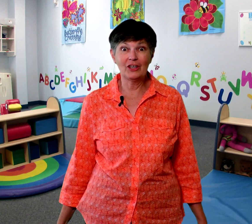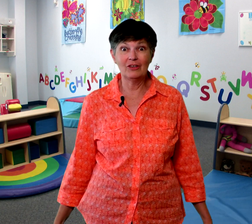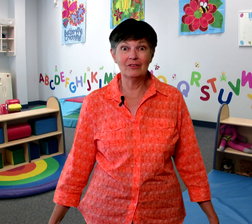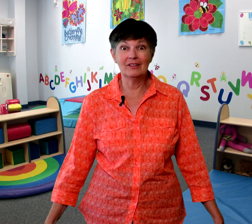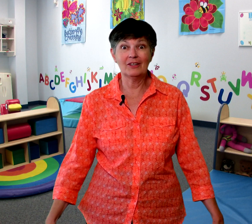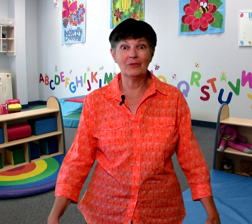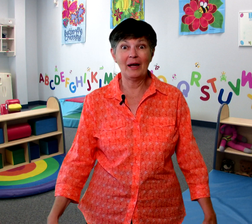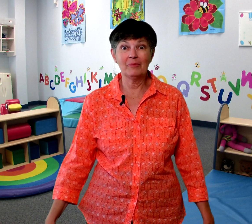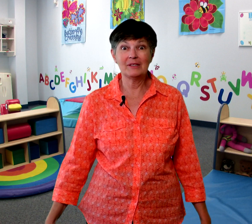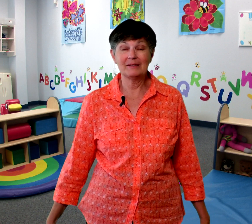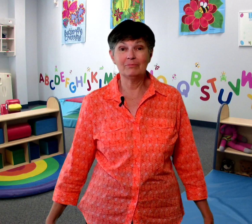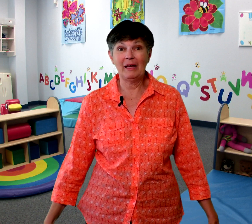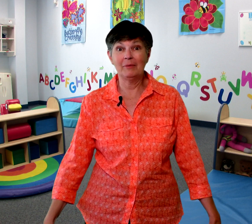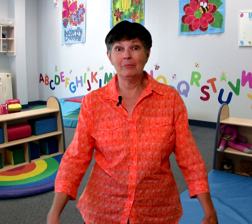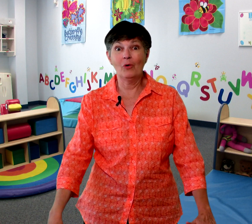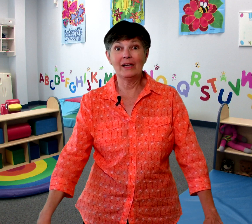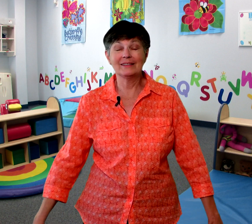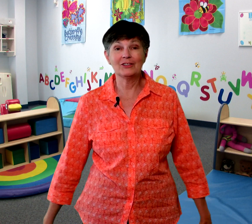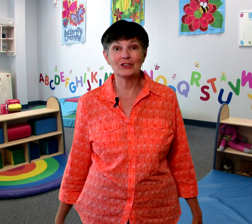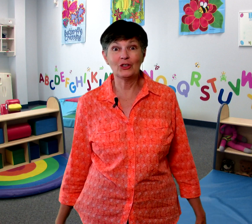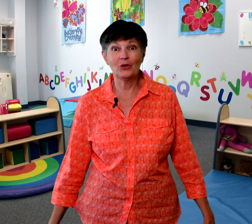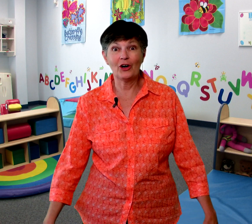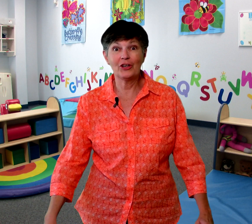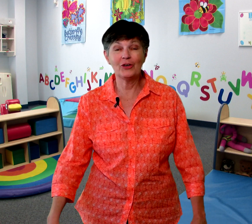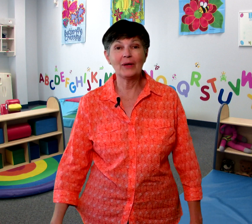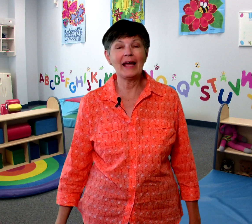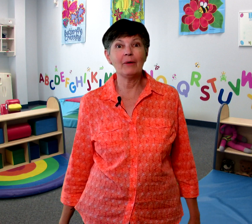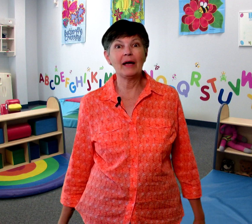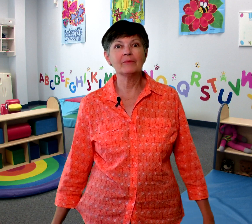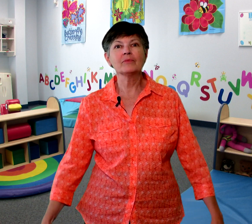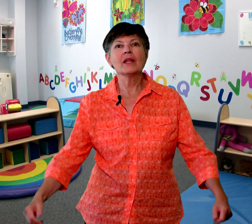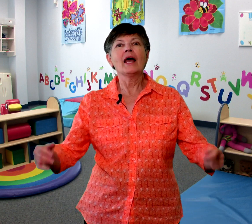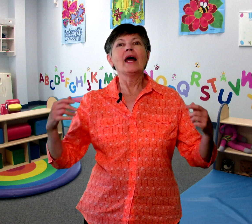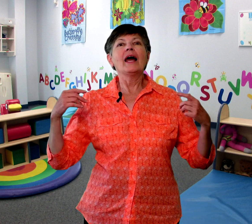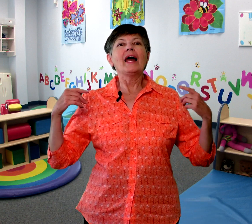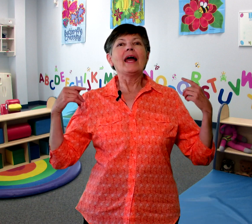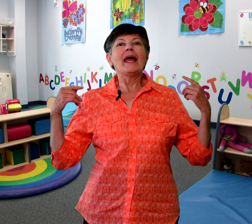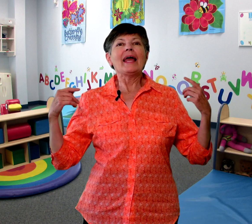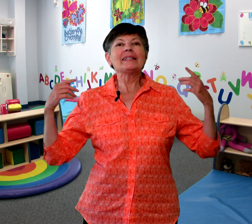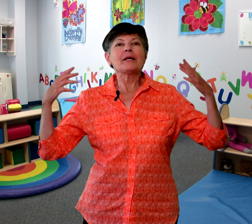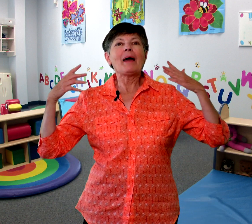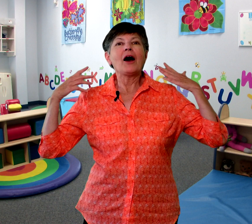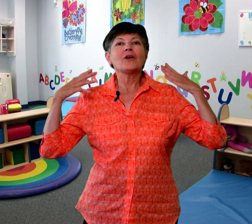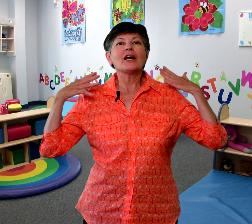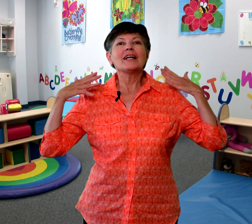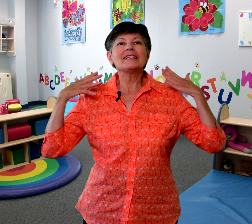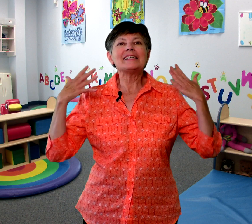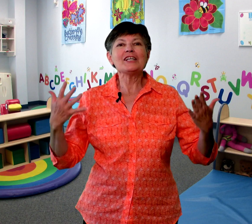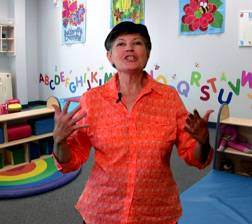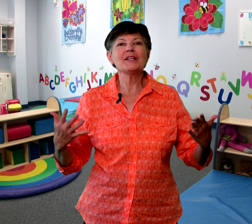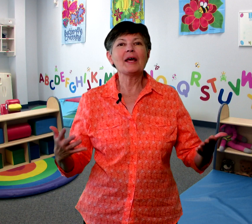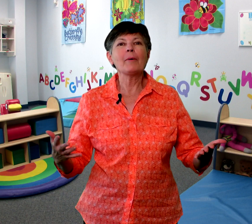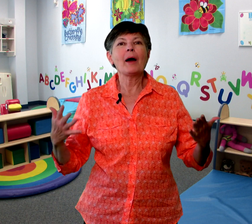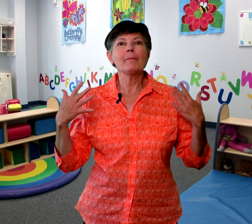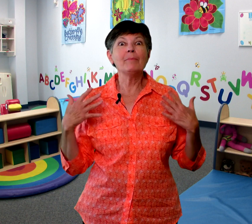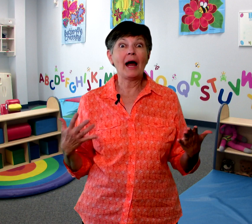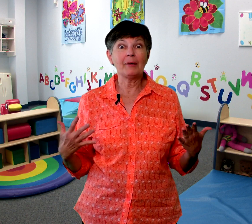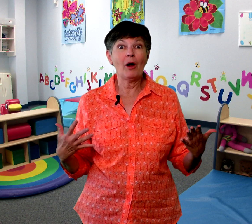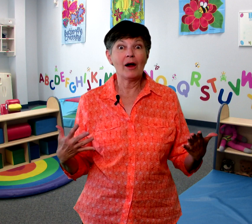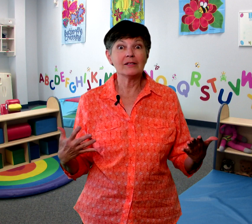cute little grand baby boys they're so darn cute anyway it's about teaching them body parts